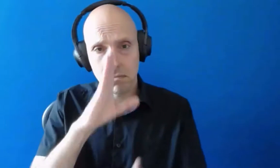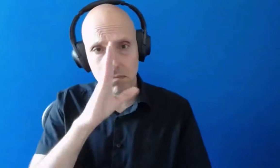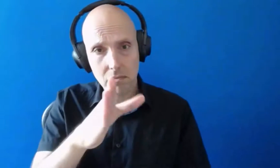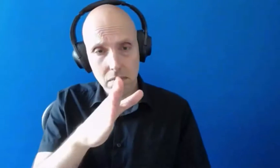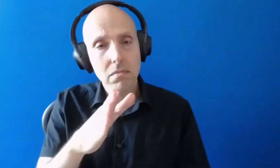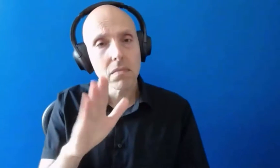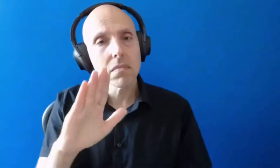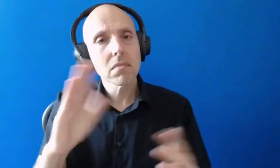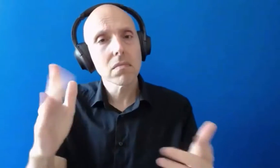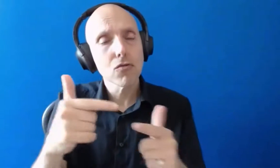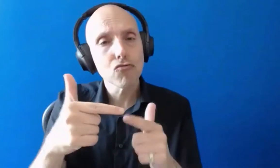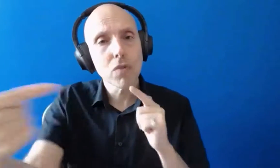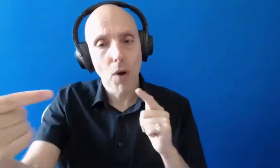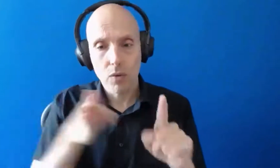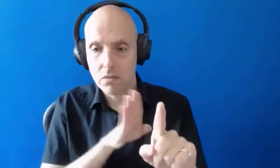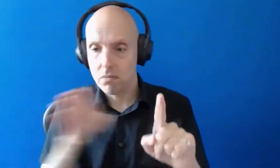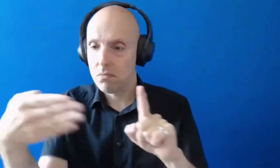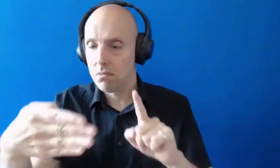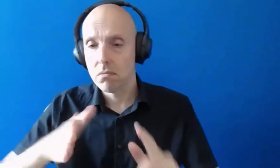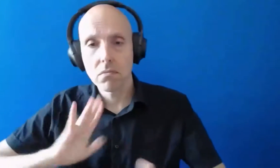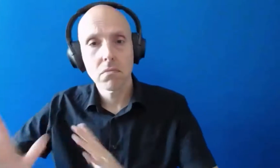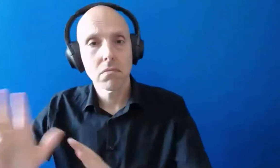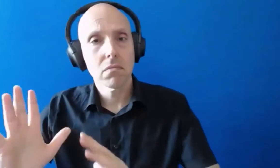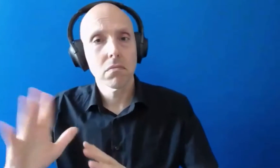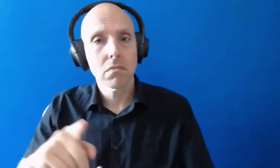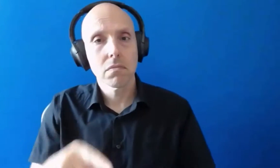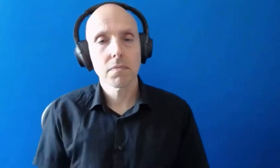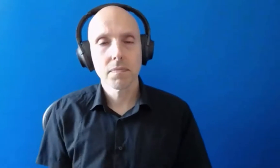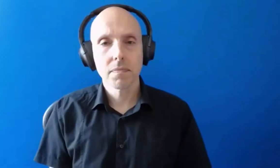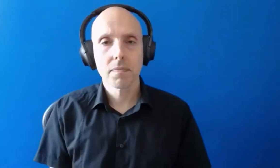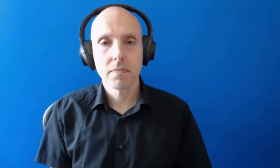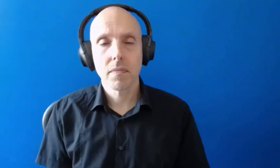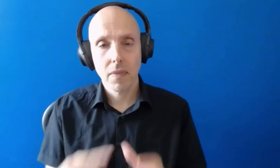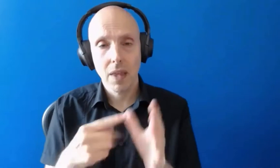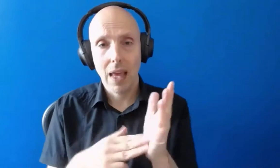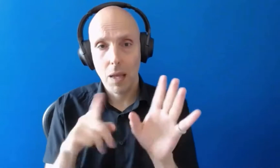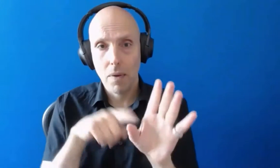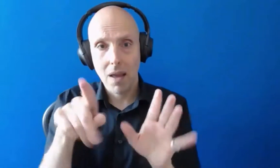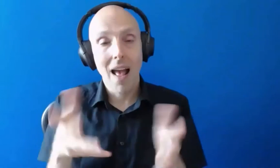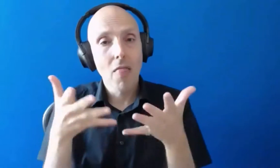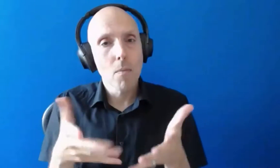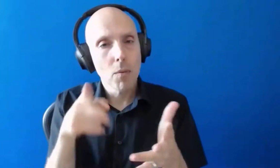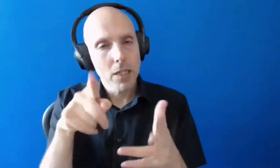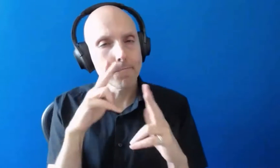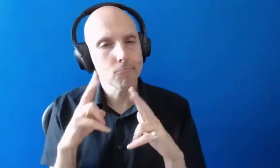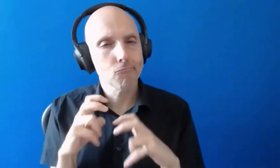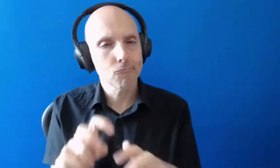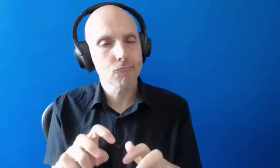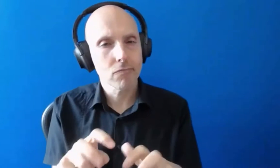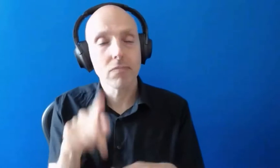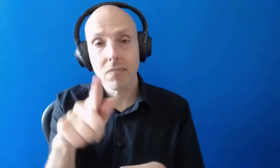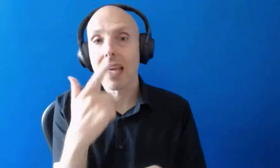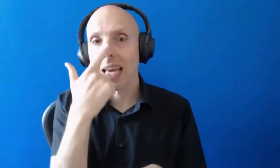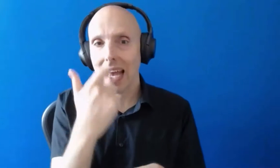remote interpreting services um at the moment that's something that we're looking into so you can contact